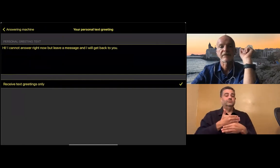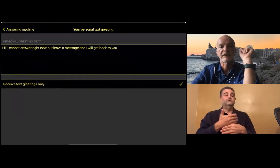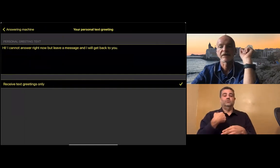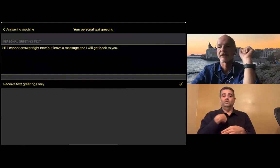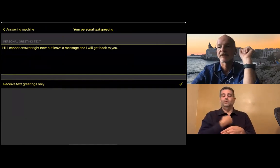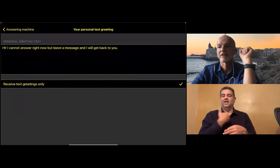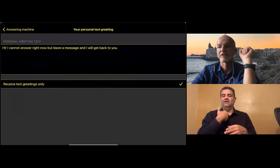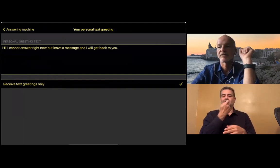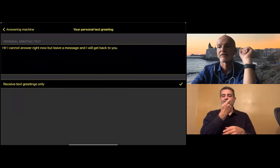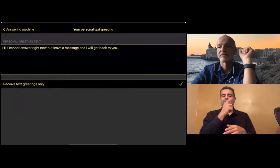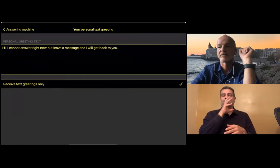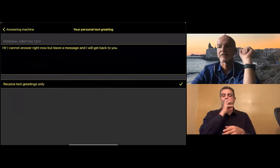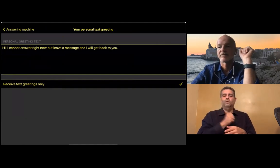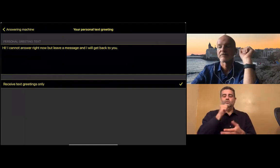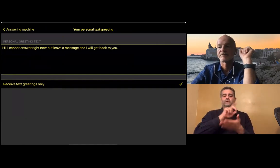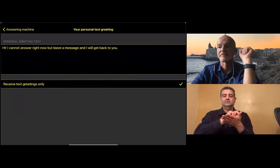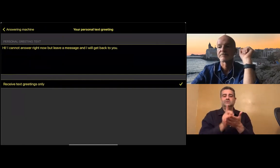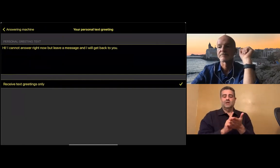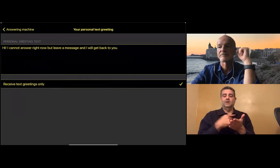That's the functionality of the app.